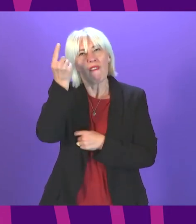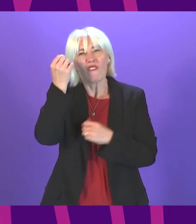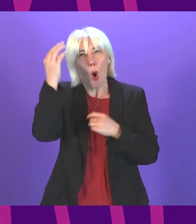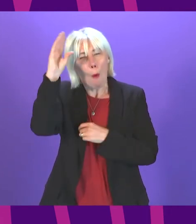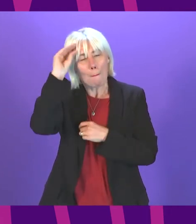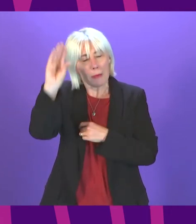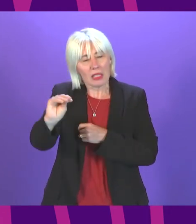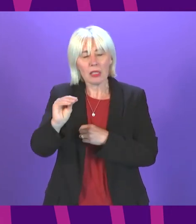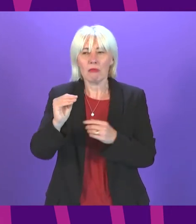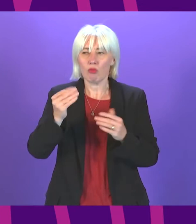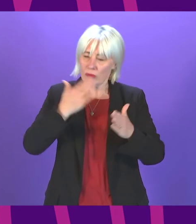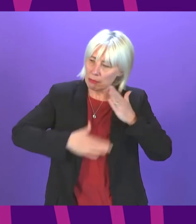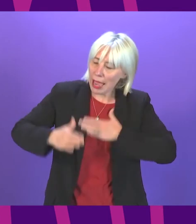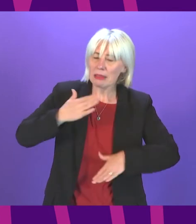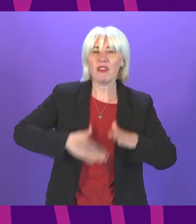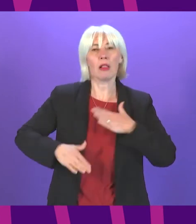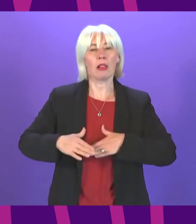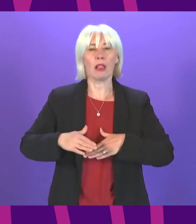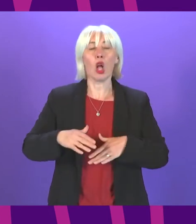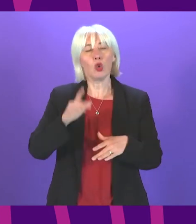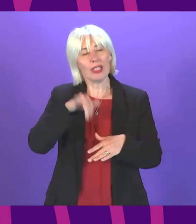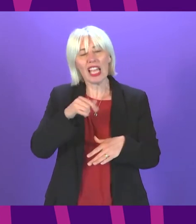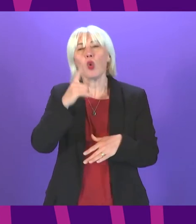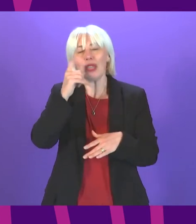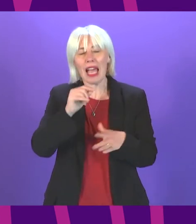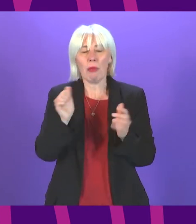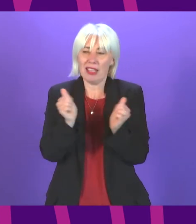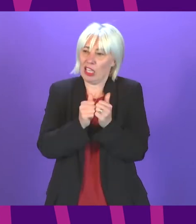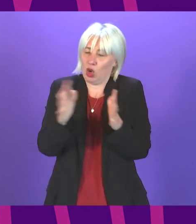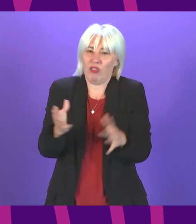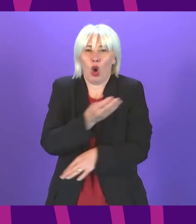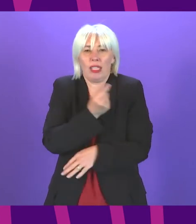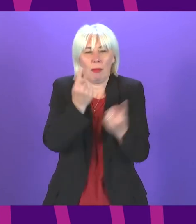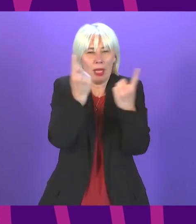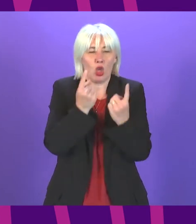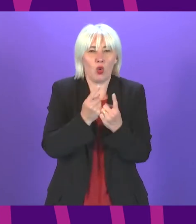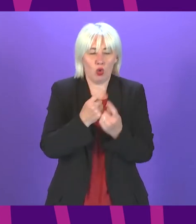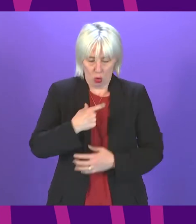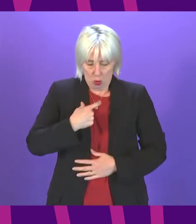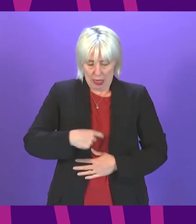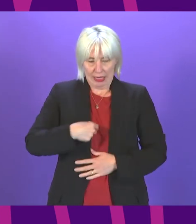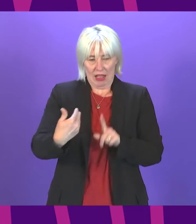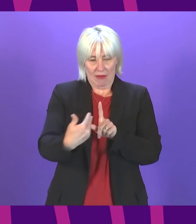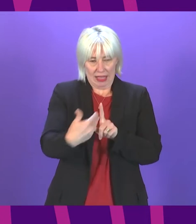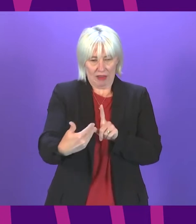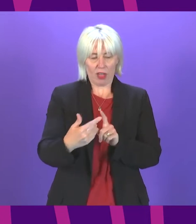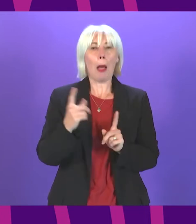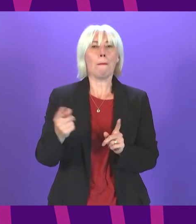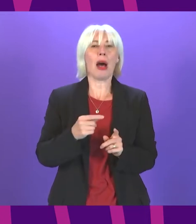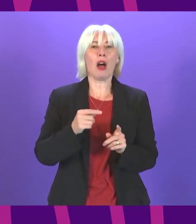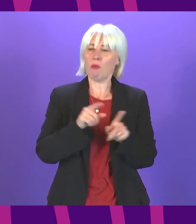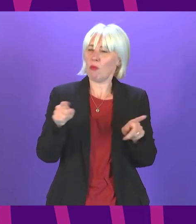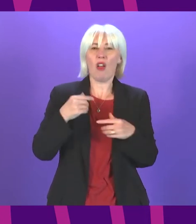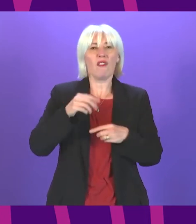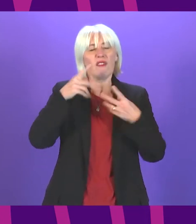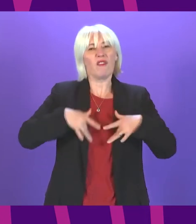so while we can disagree on issues like self identification I hope we can accept that there is a range of views held and we can be